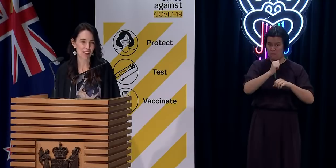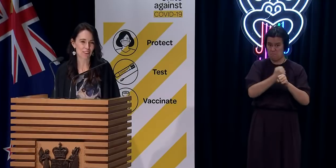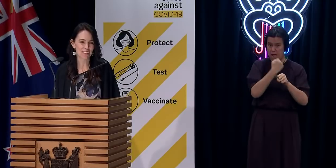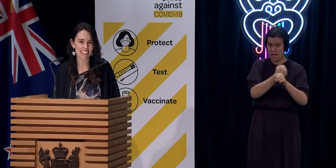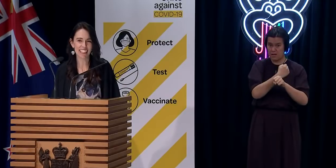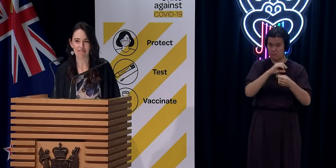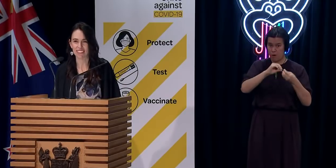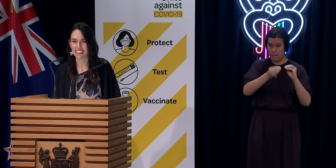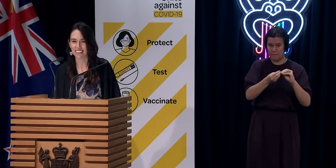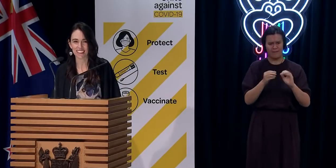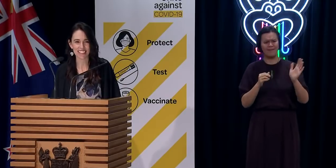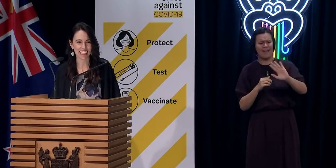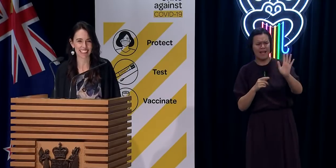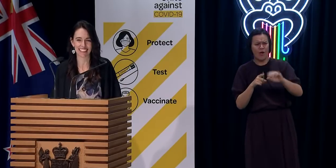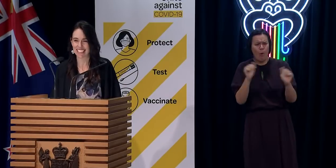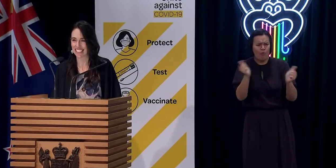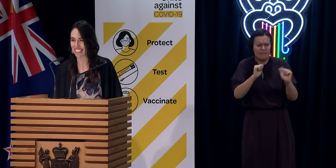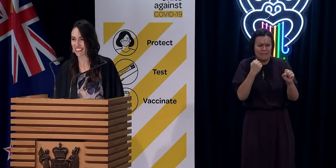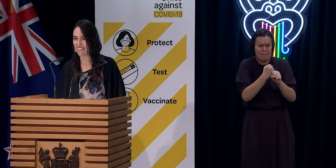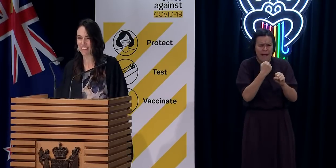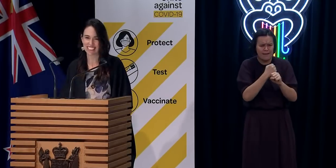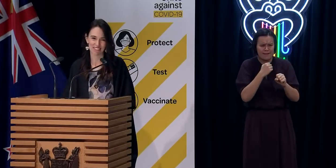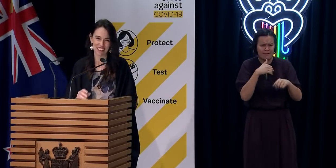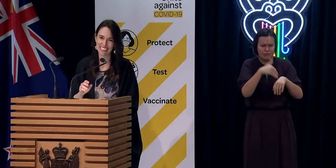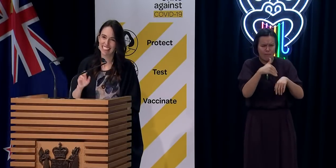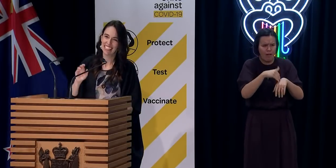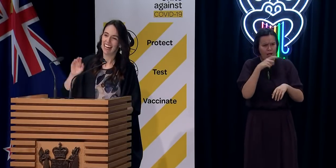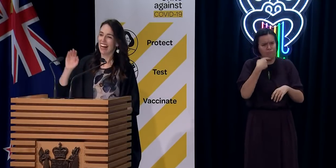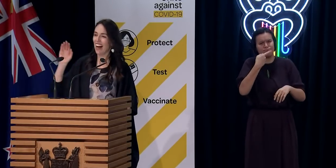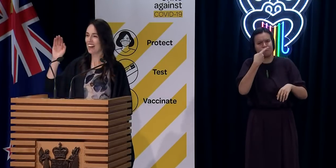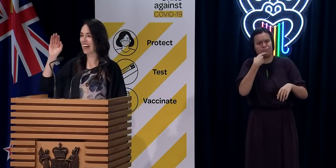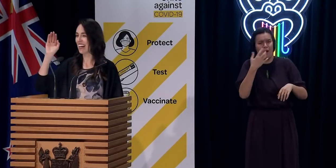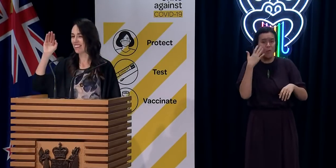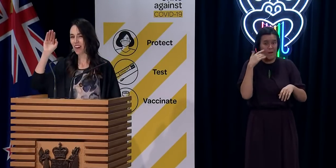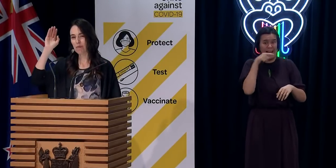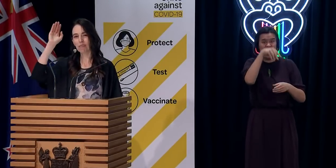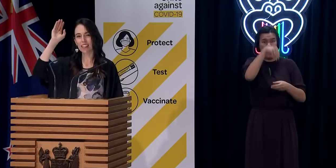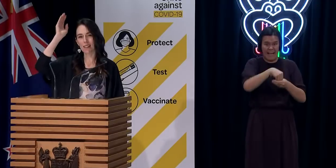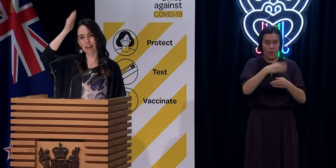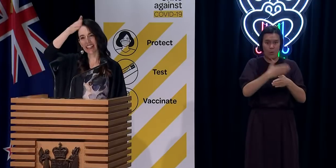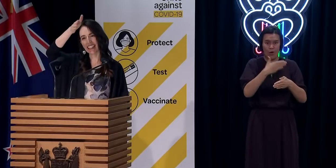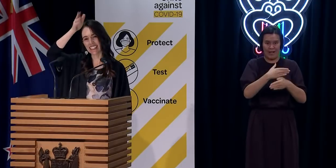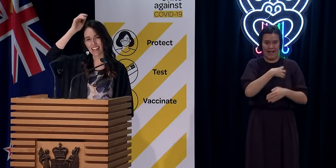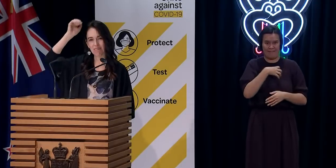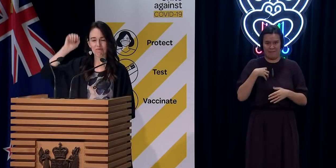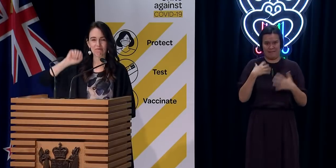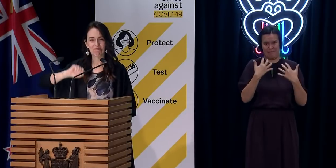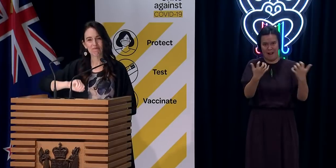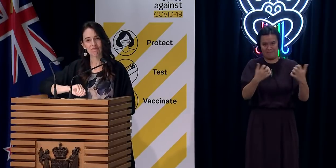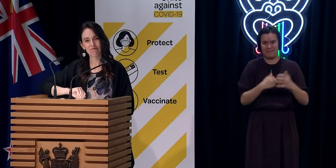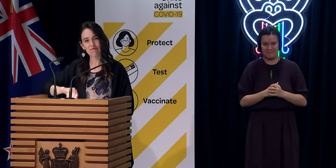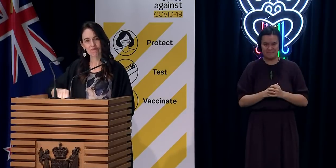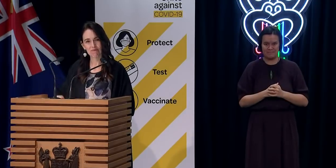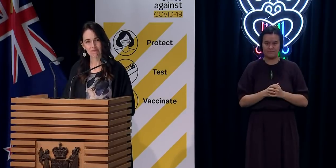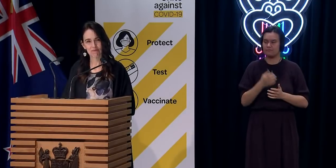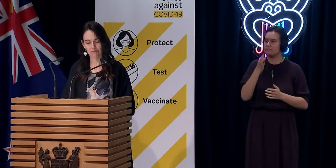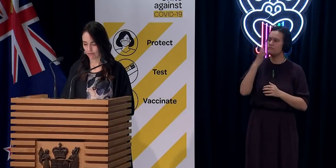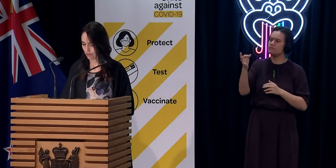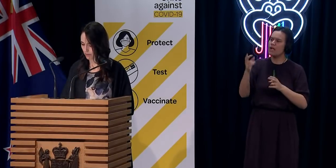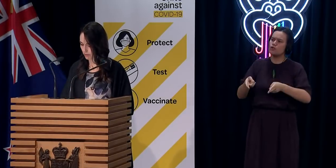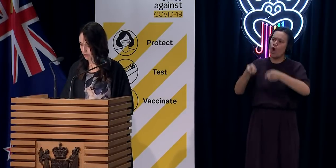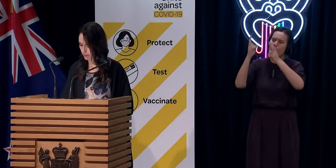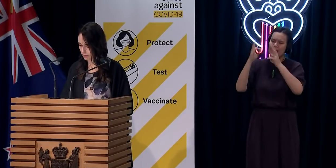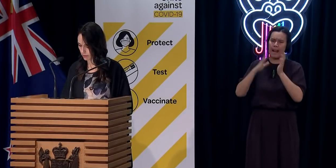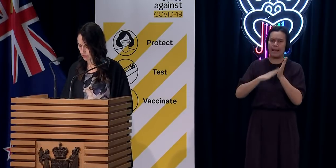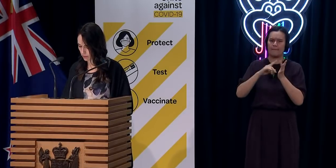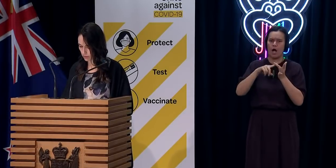things from time to time when he was in government, so I don't see that as necessarily being different. Okay, I'll pop down the back again, yeah. Thank you. Just on MIQ more